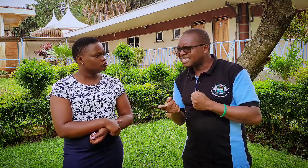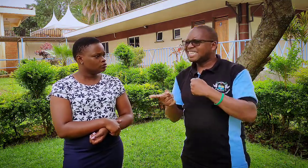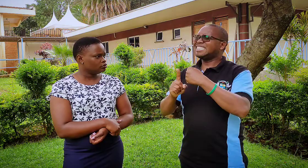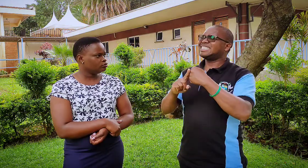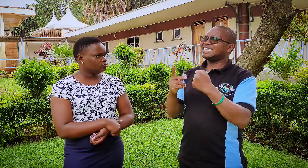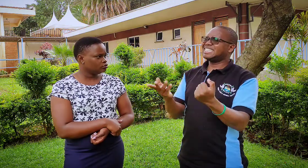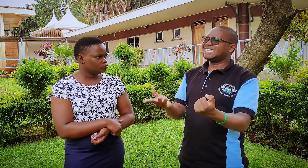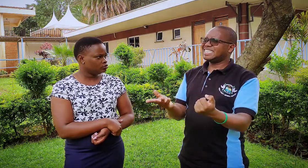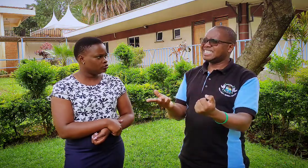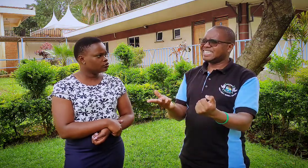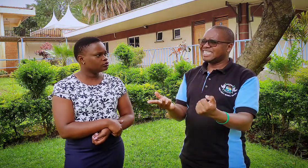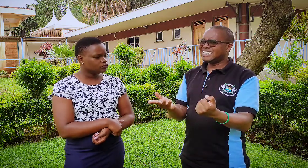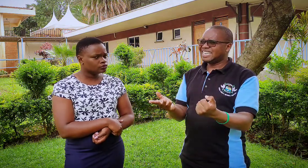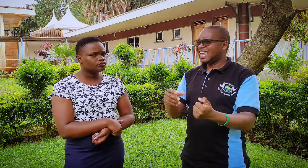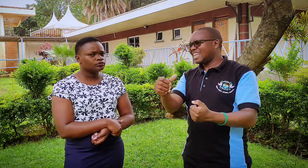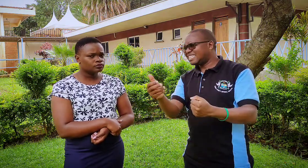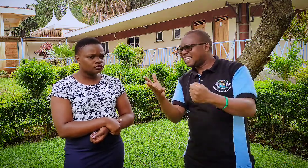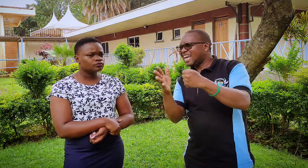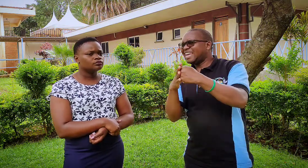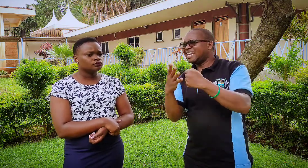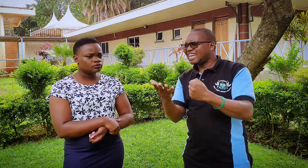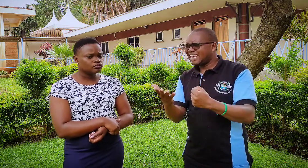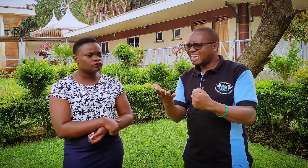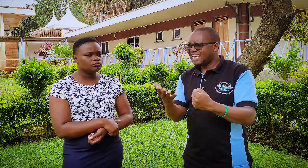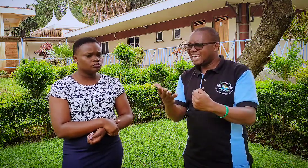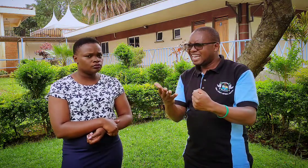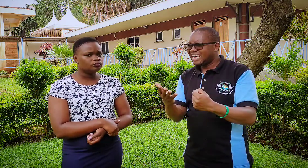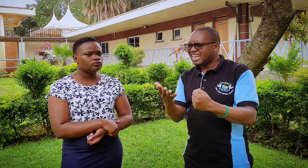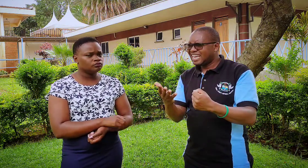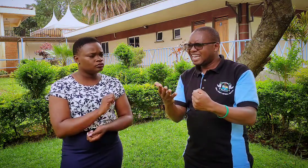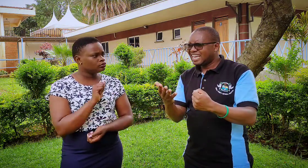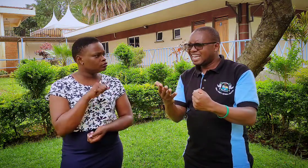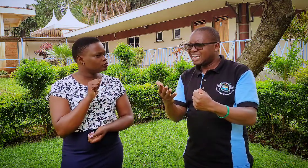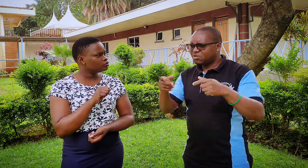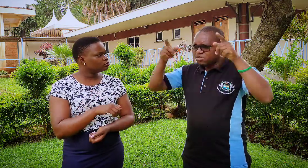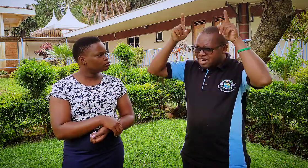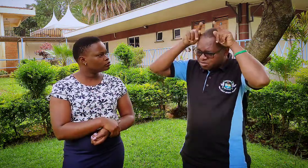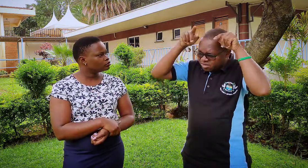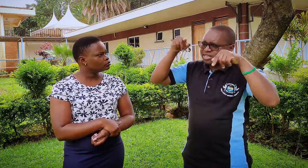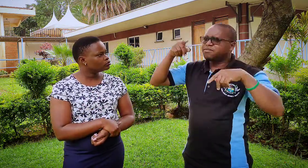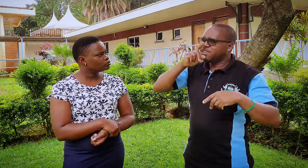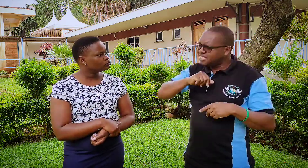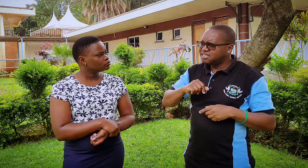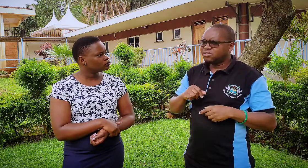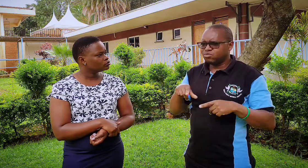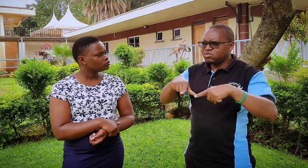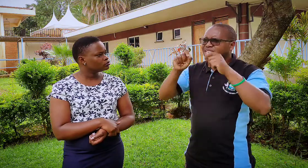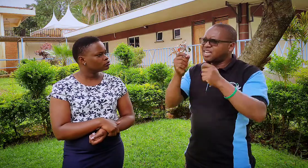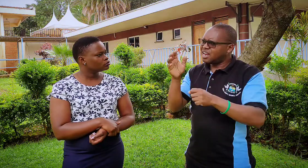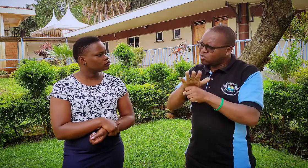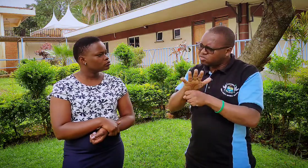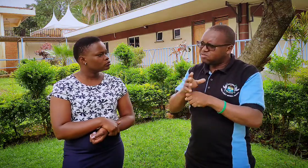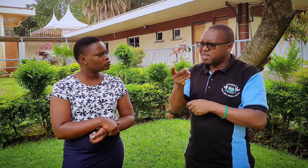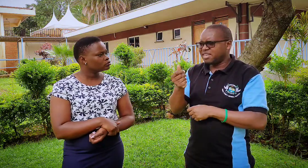Six. Others, nine. You graduate, finish, you get a lot of money.